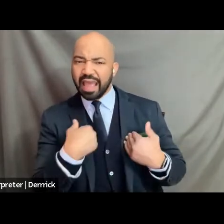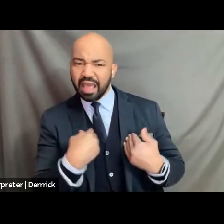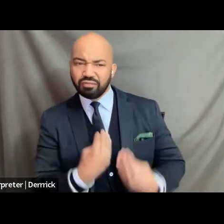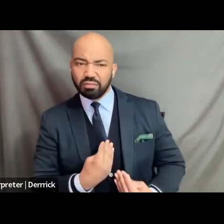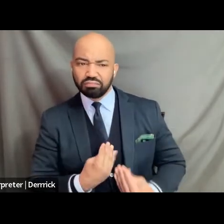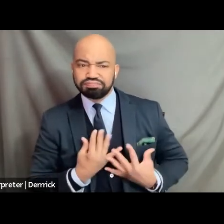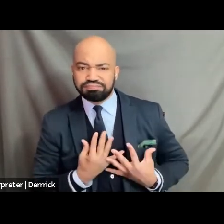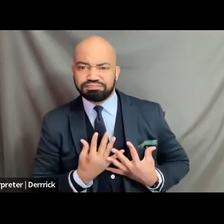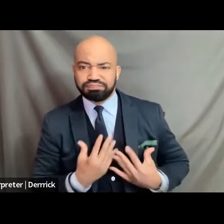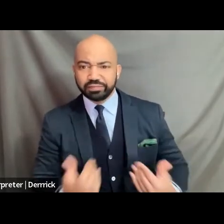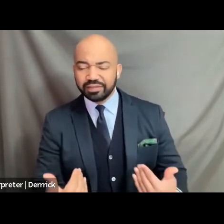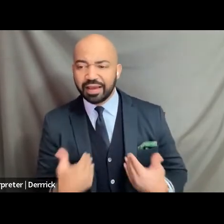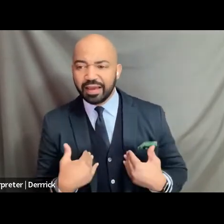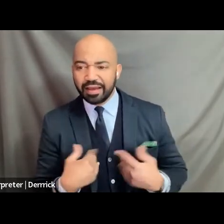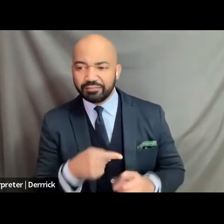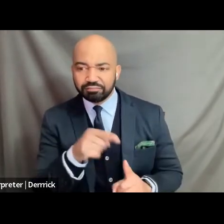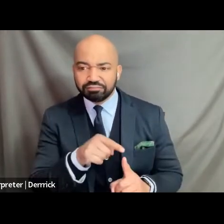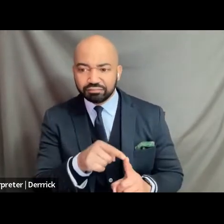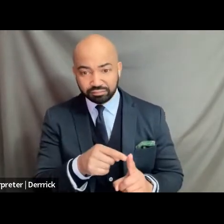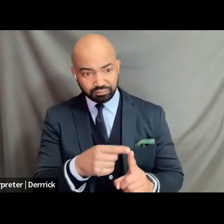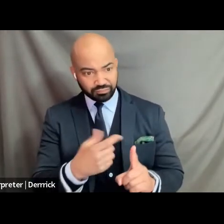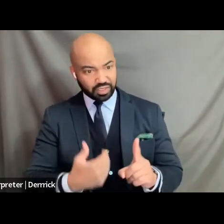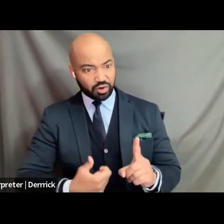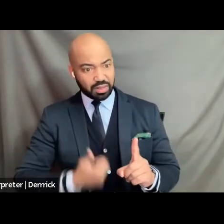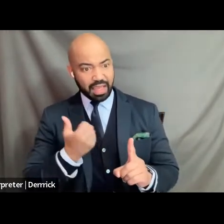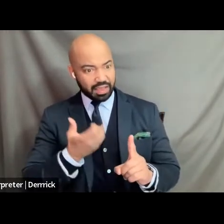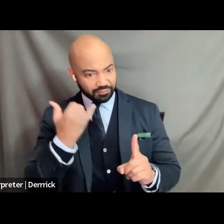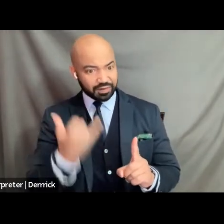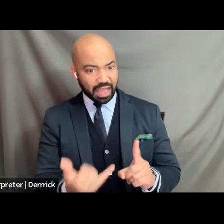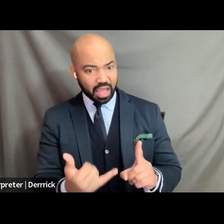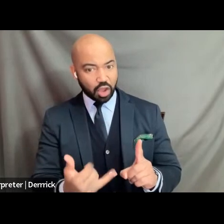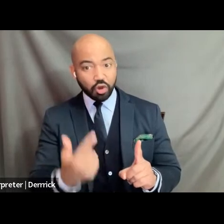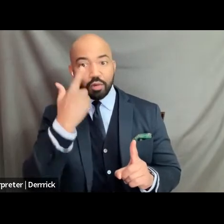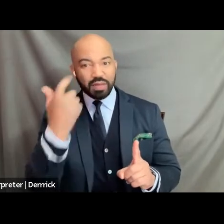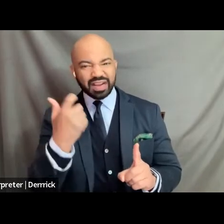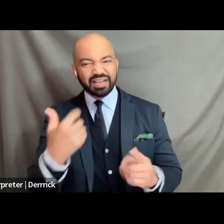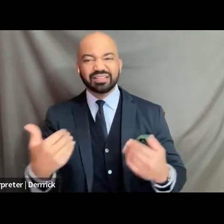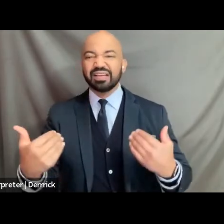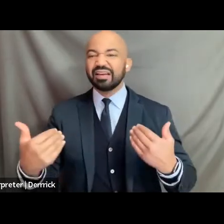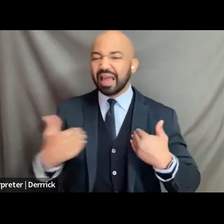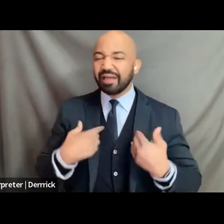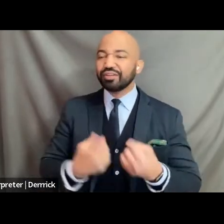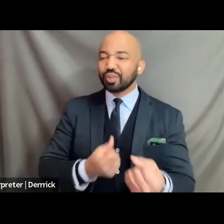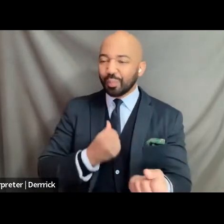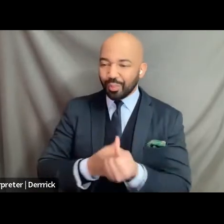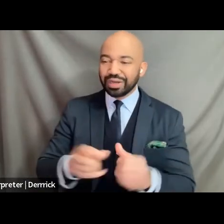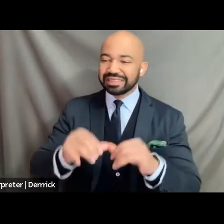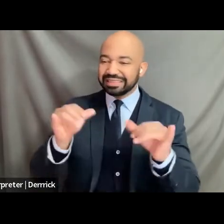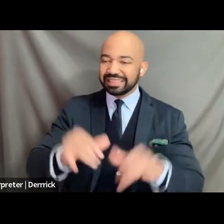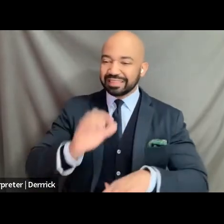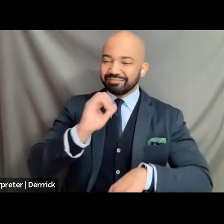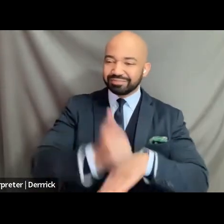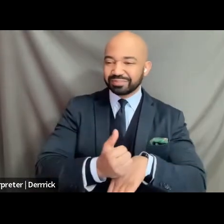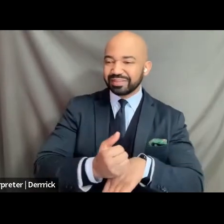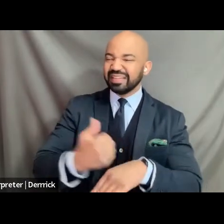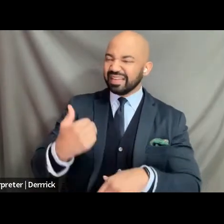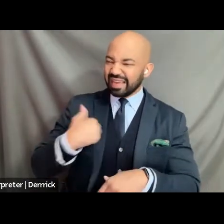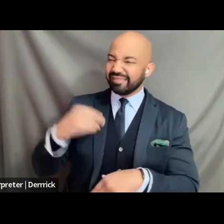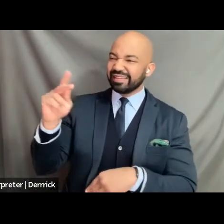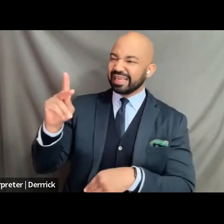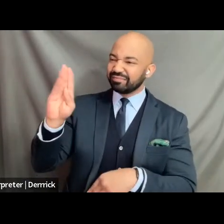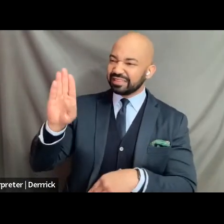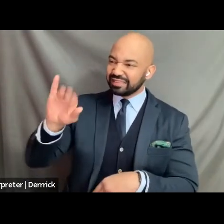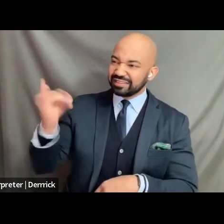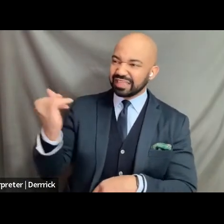knowing that the reason that they're alive walking around is because that they have the support systems in place that are supported by